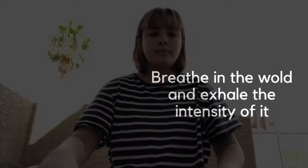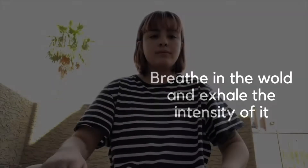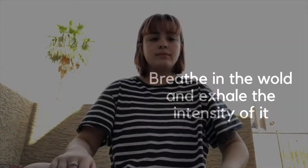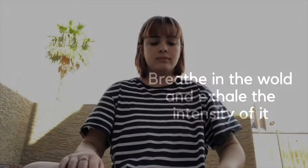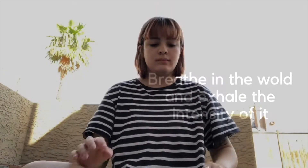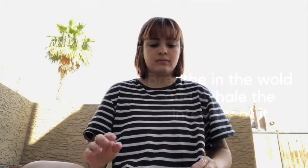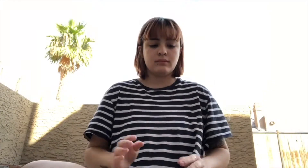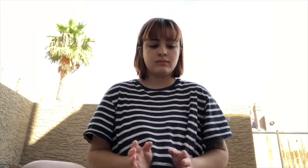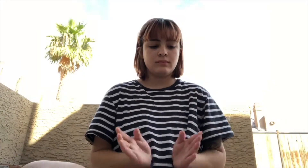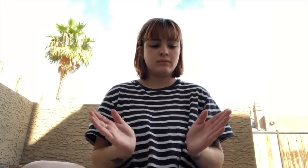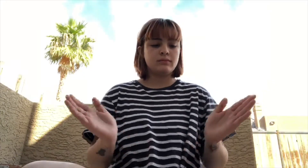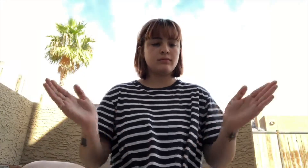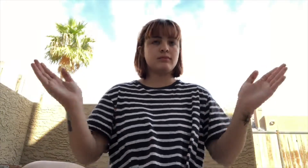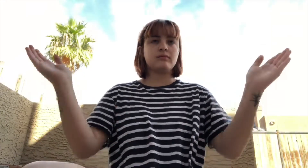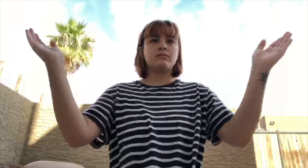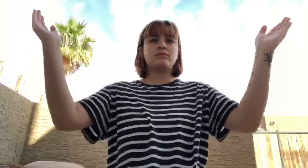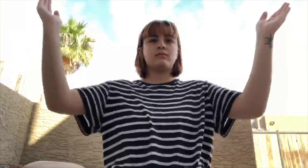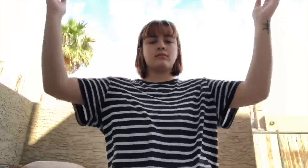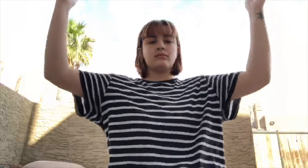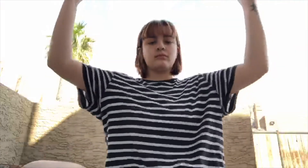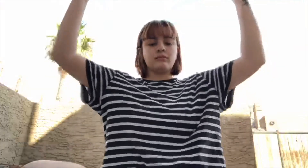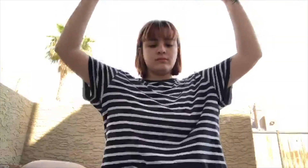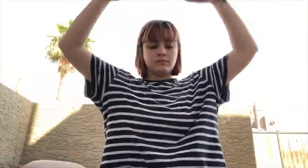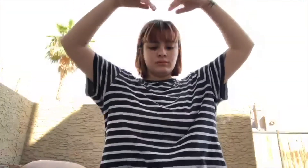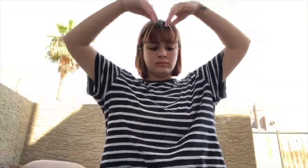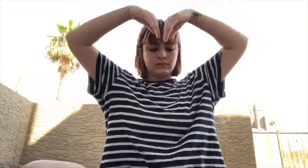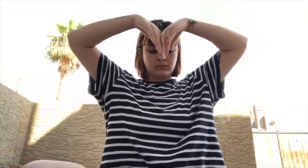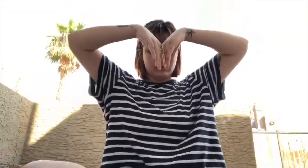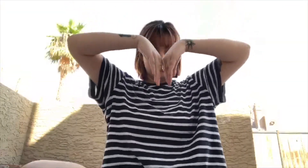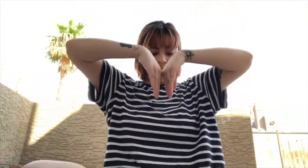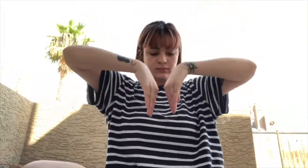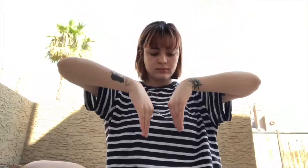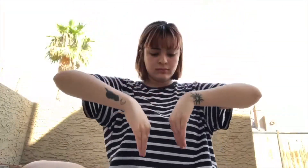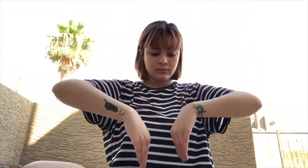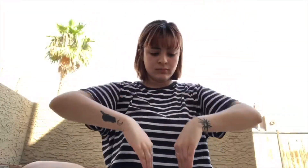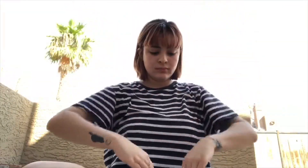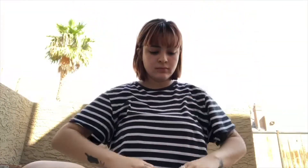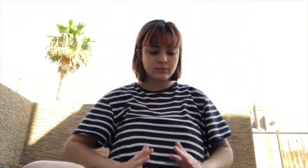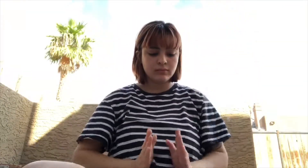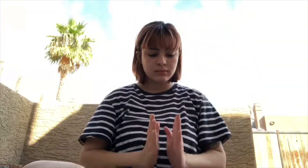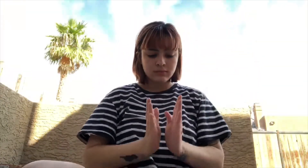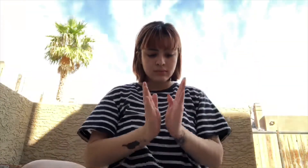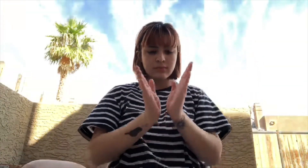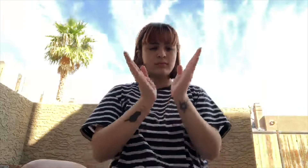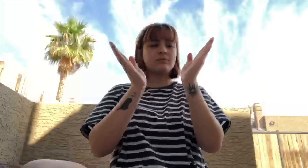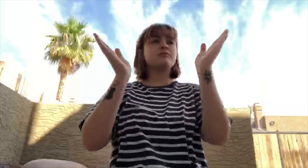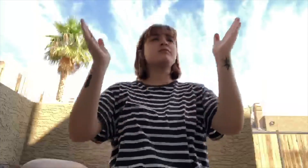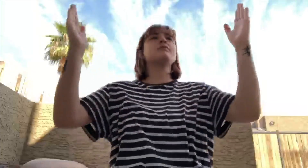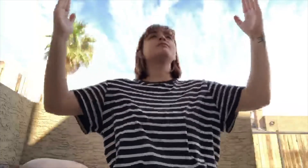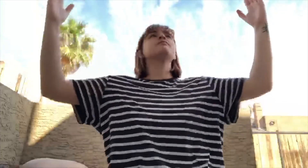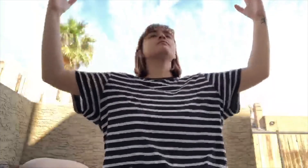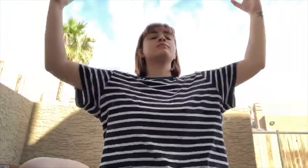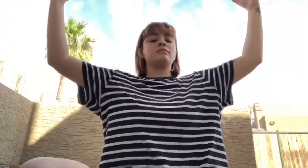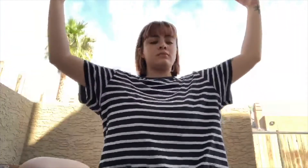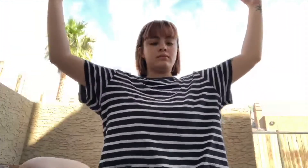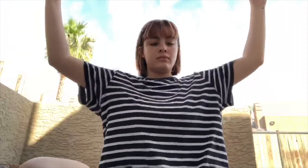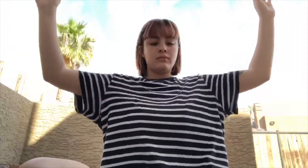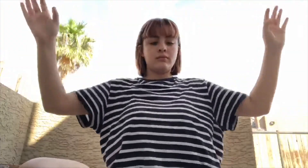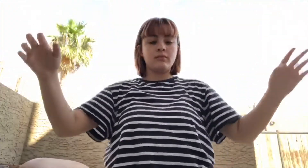there is a silent breeze that glistens through the smell of rich soil and earth